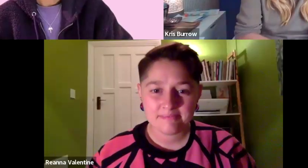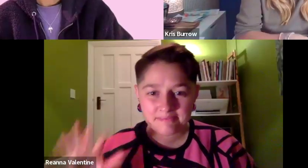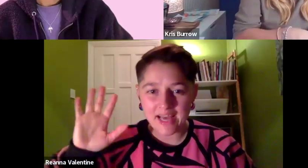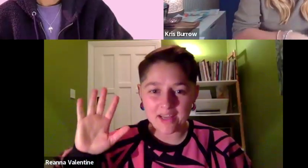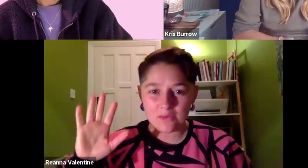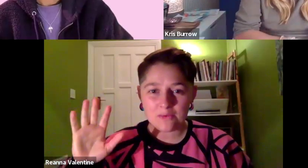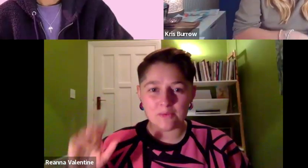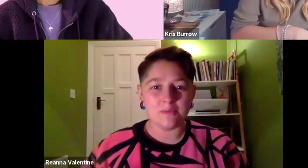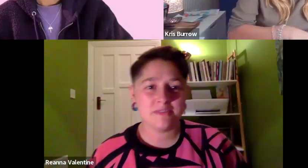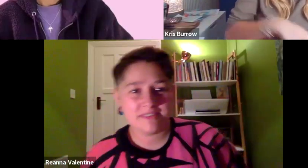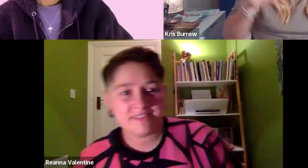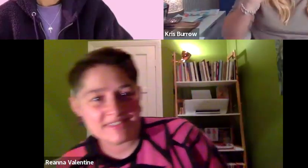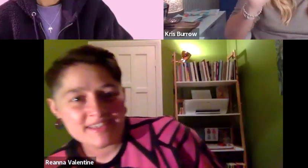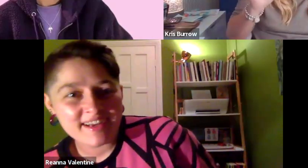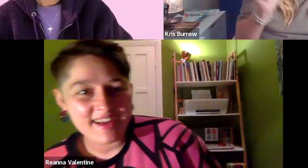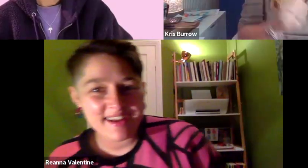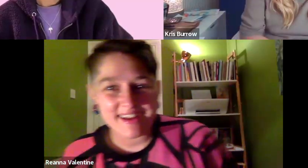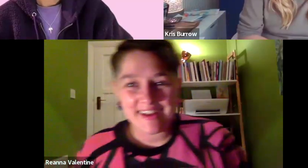Hello.